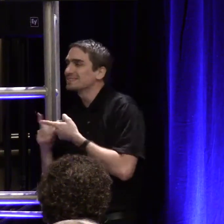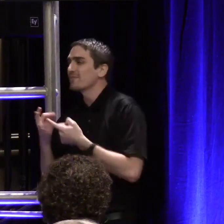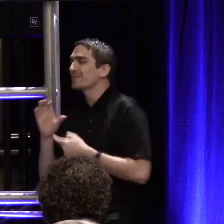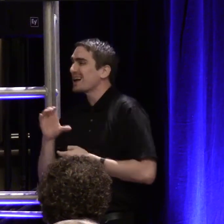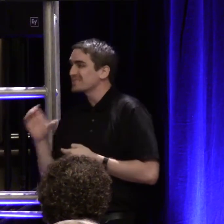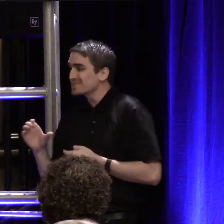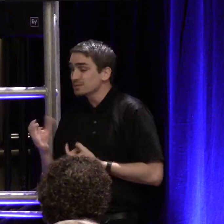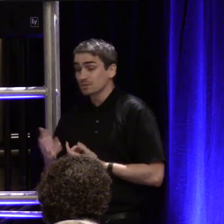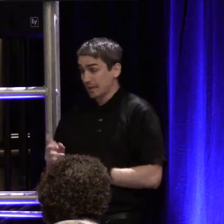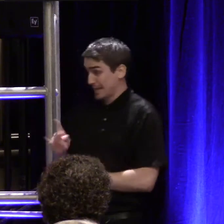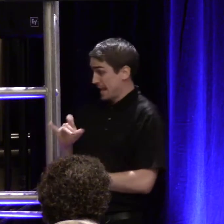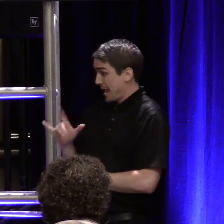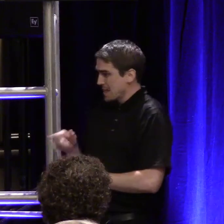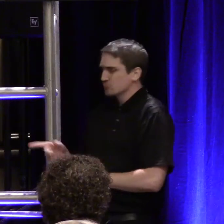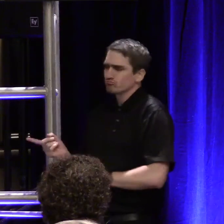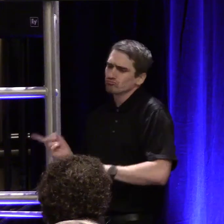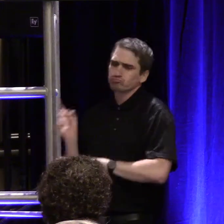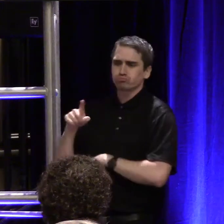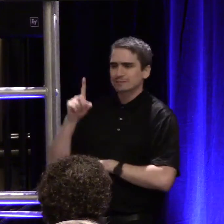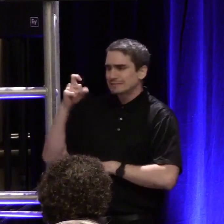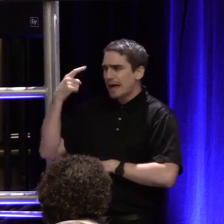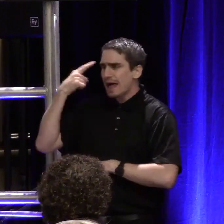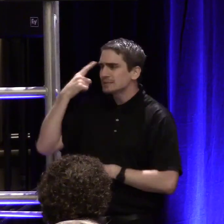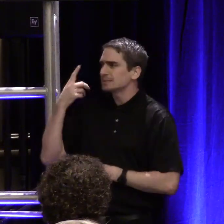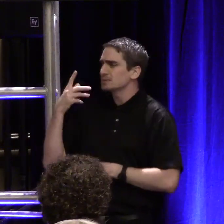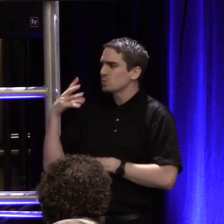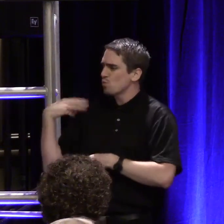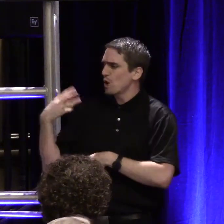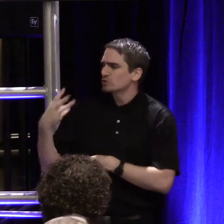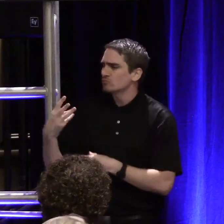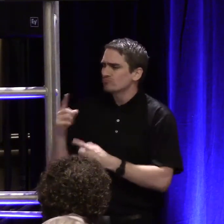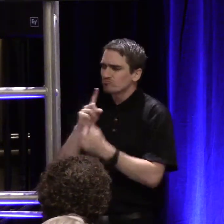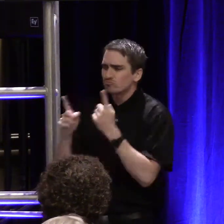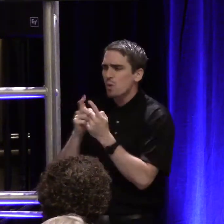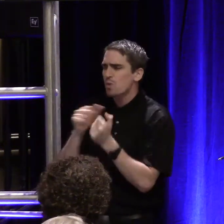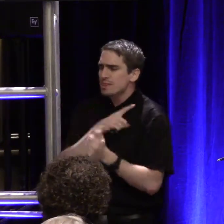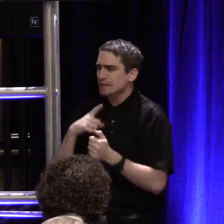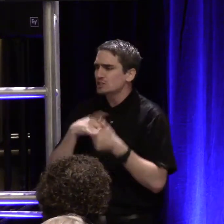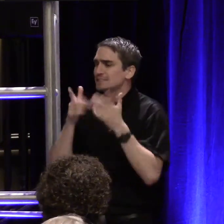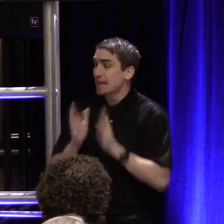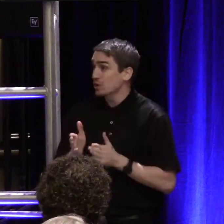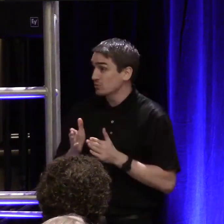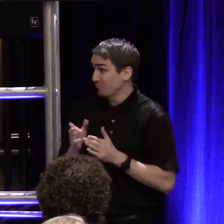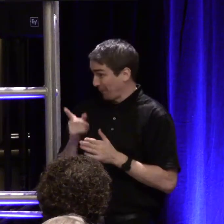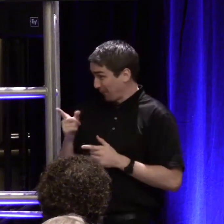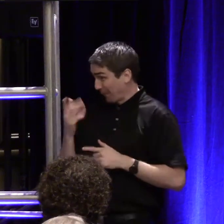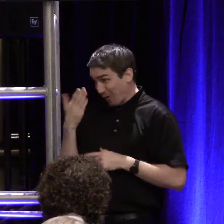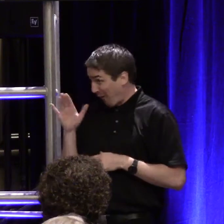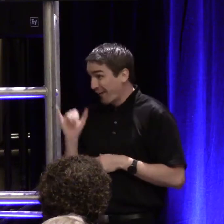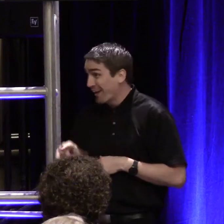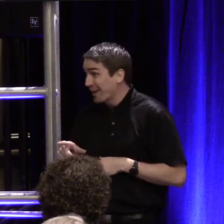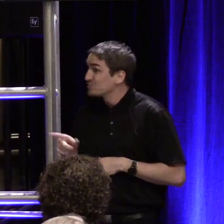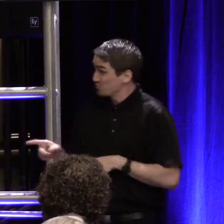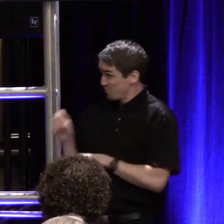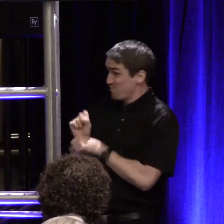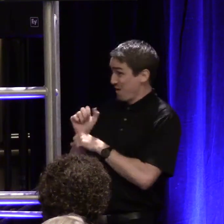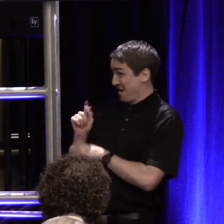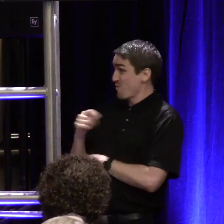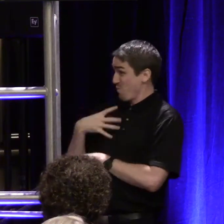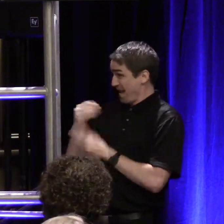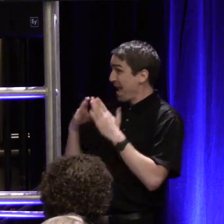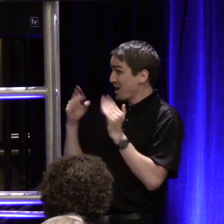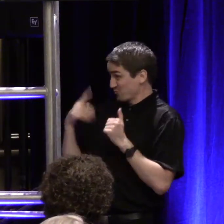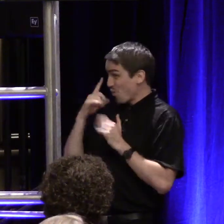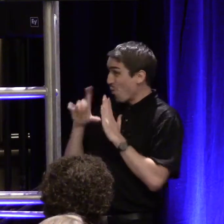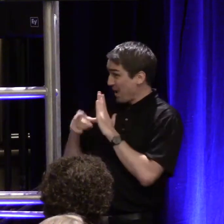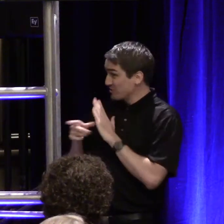with Kelly going to Tallahassee and Washington to meet with legislators. bet you didn't know Kelly worked at the White House for a while, so she